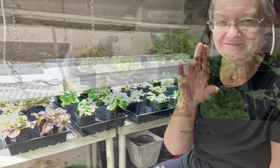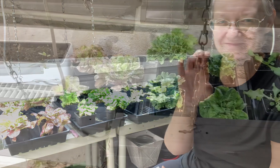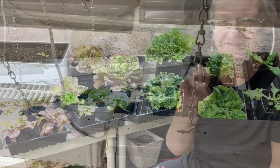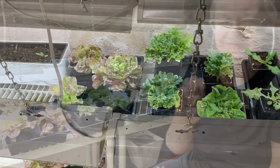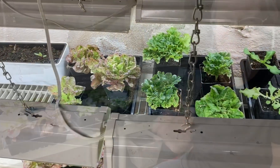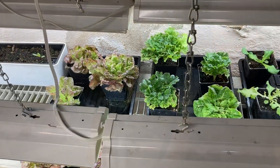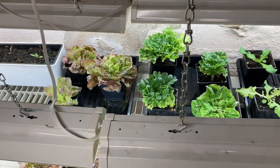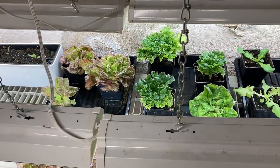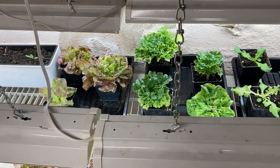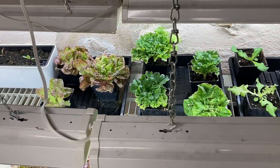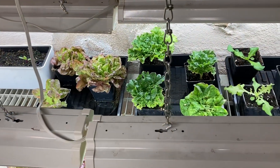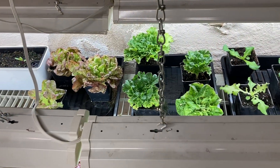lettuce